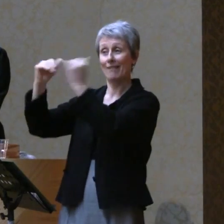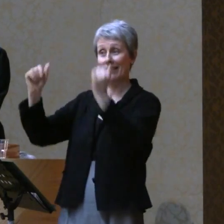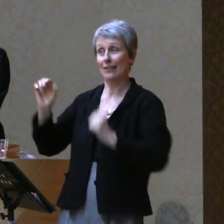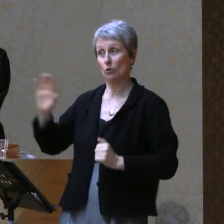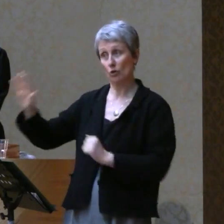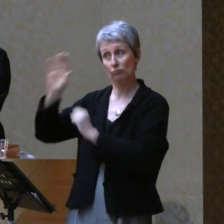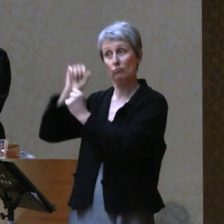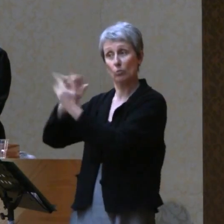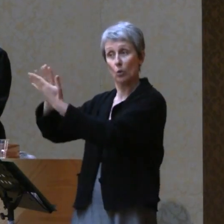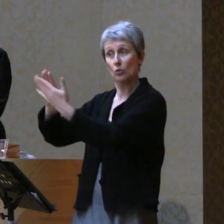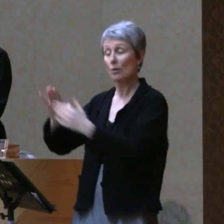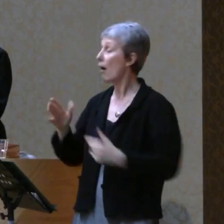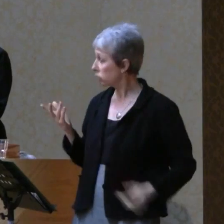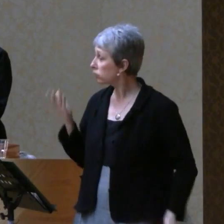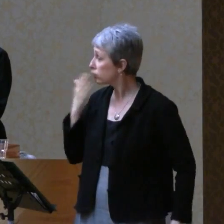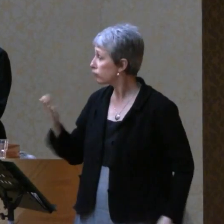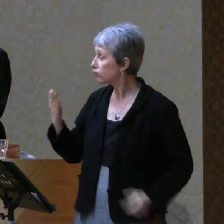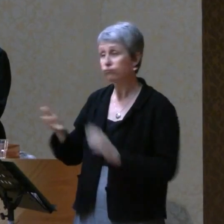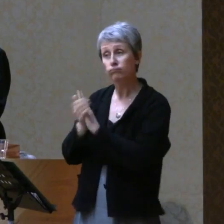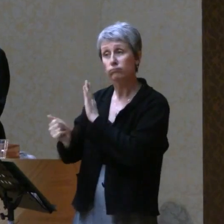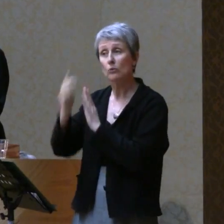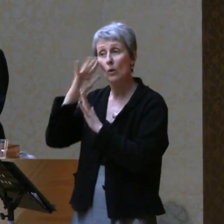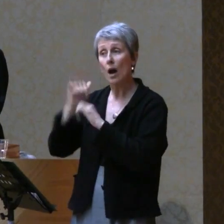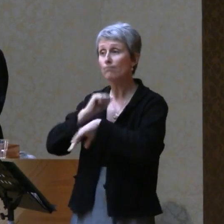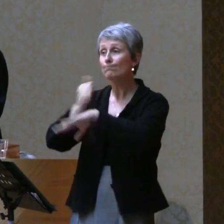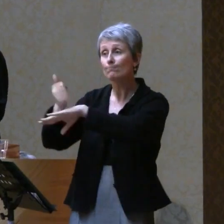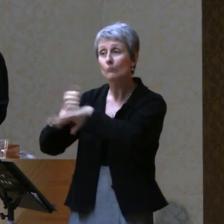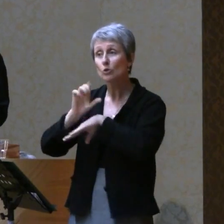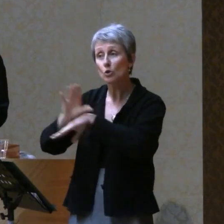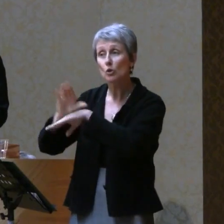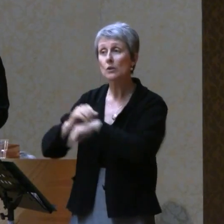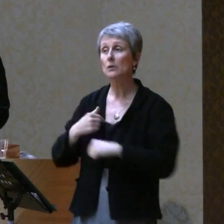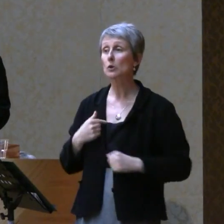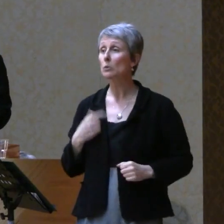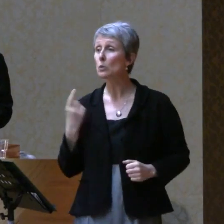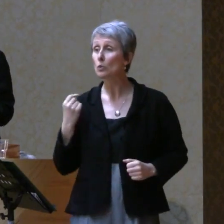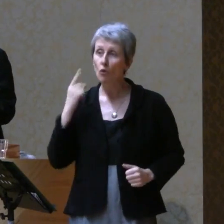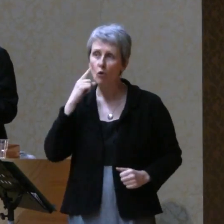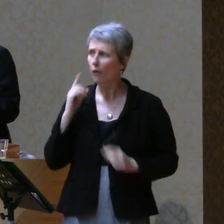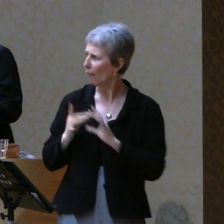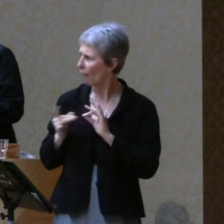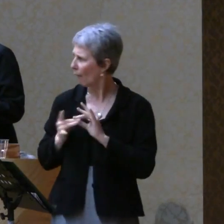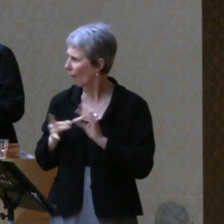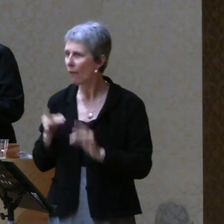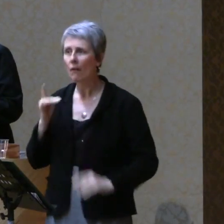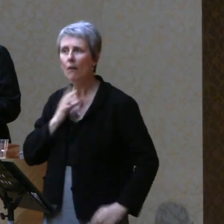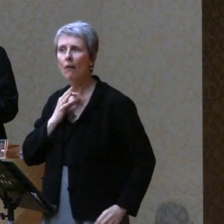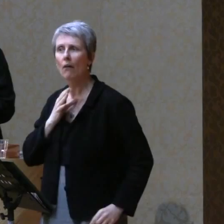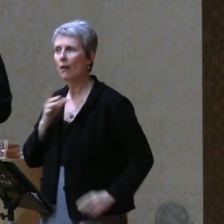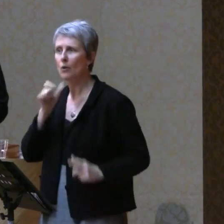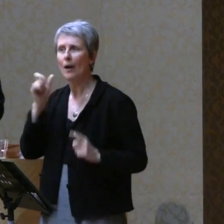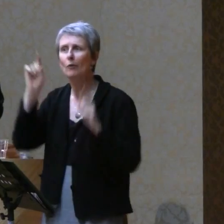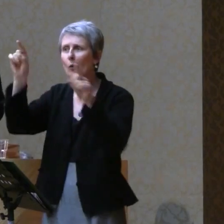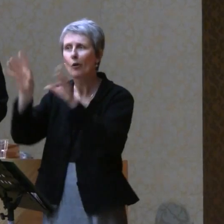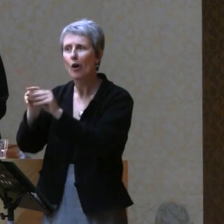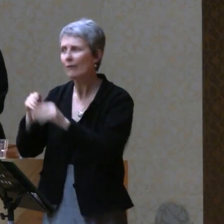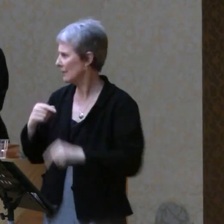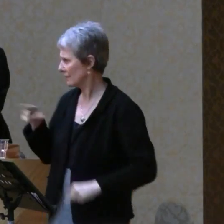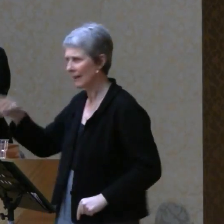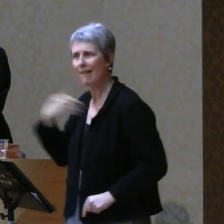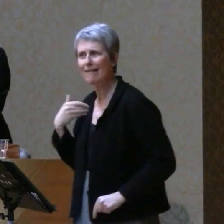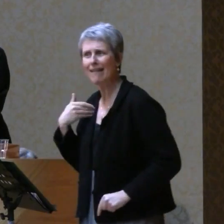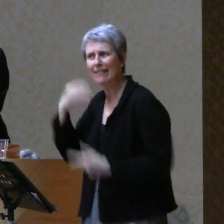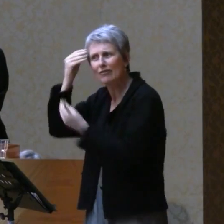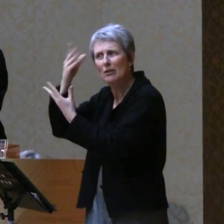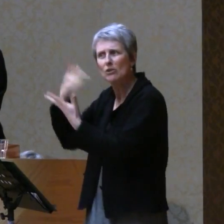And they're very good at planting congregations. So I very slyly got my pen out of my bag and started